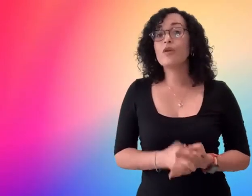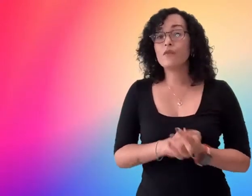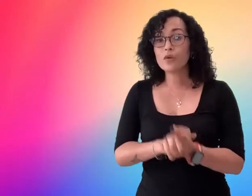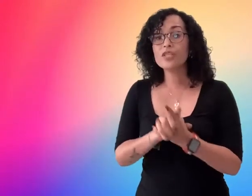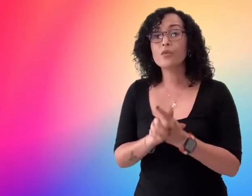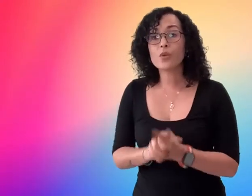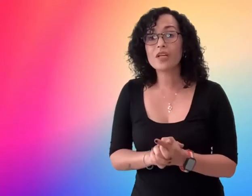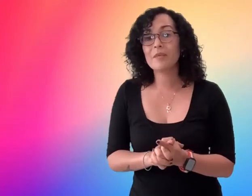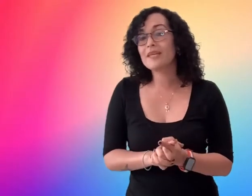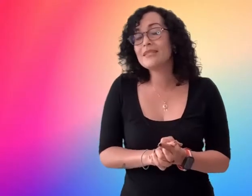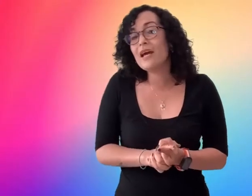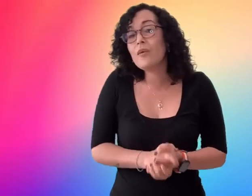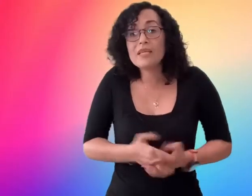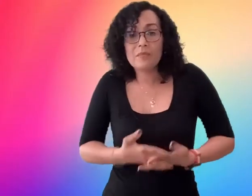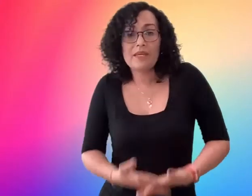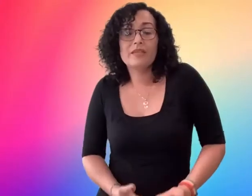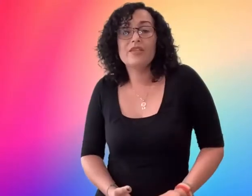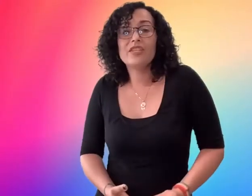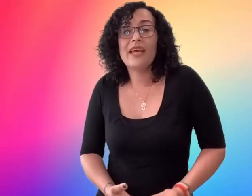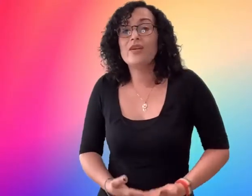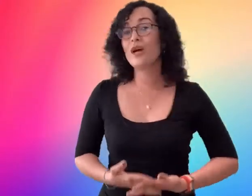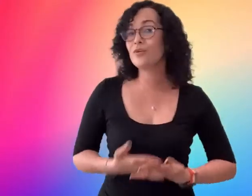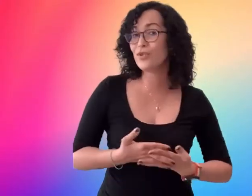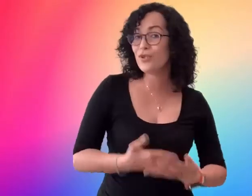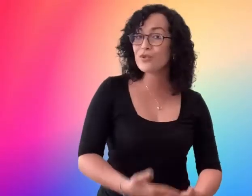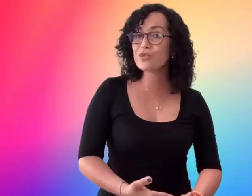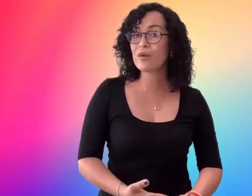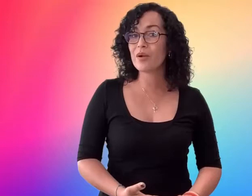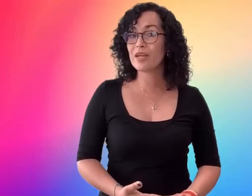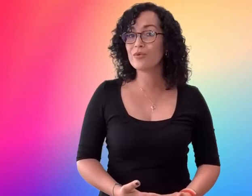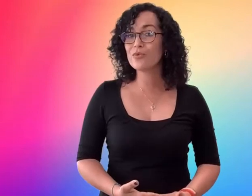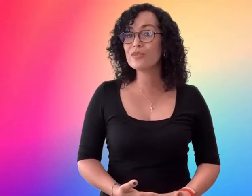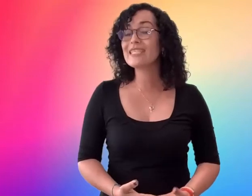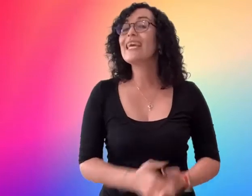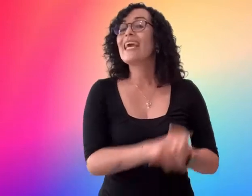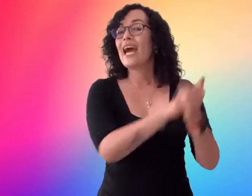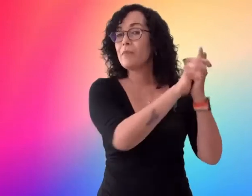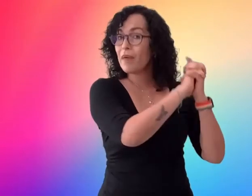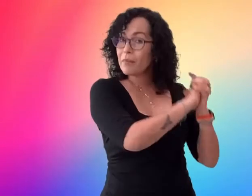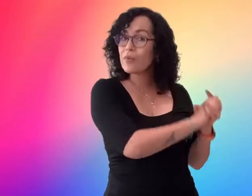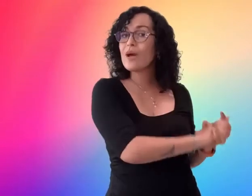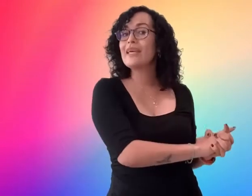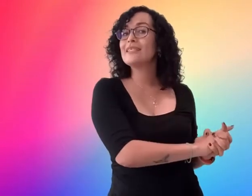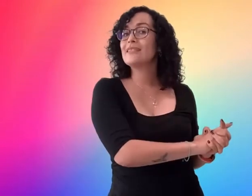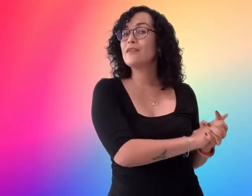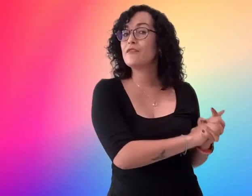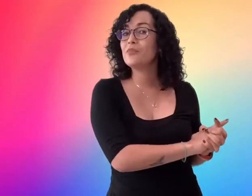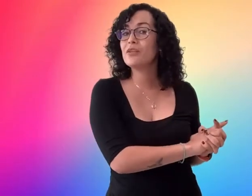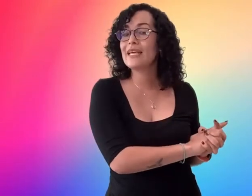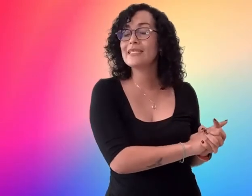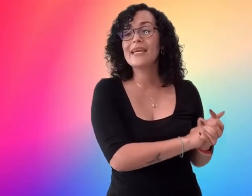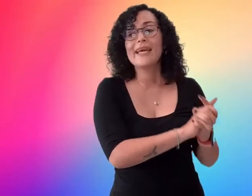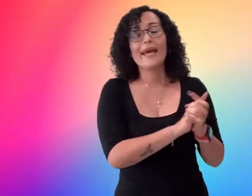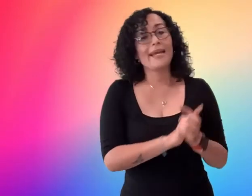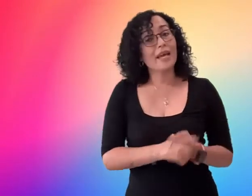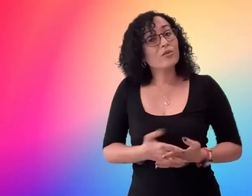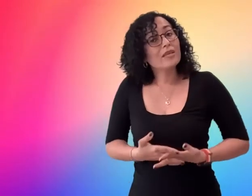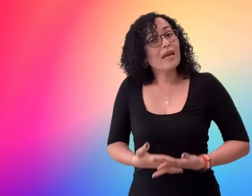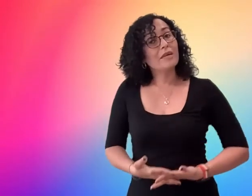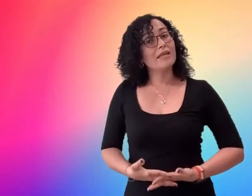of course it worked because now i speak english i know how to use the grammatical rules i memorized the formulas and actually i'm an